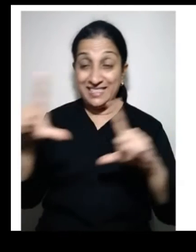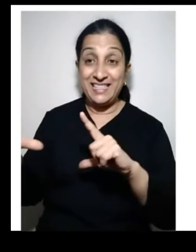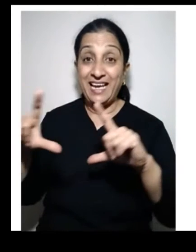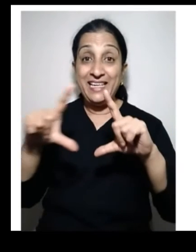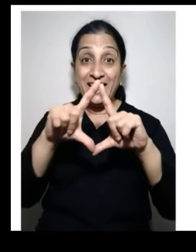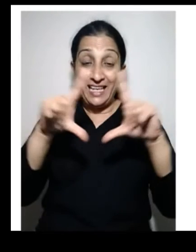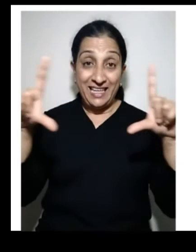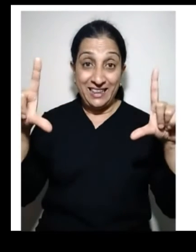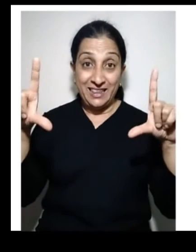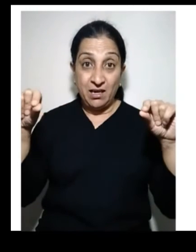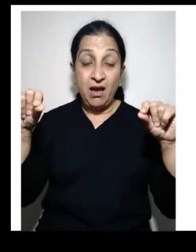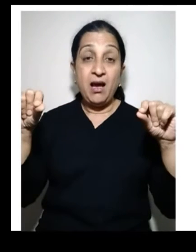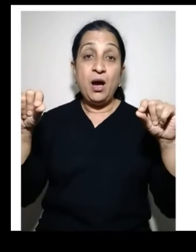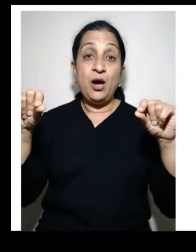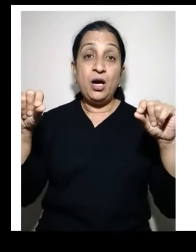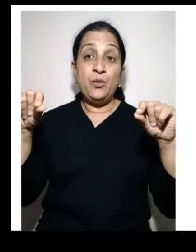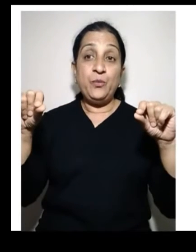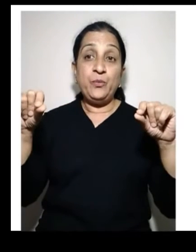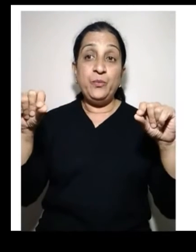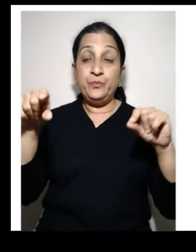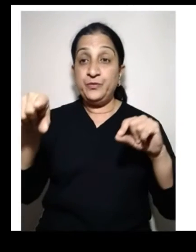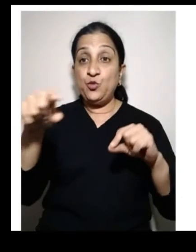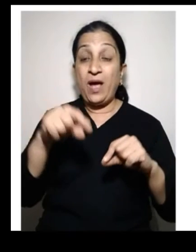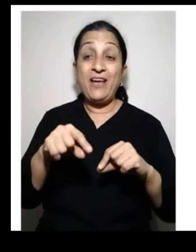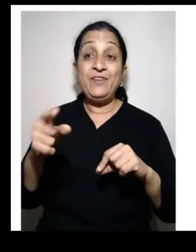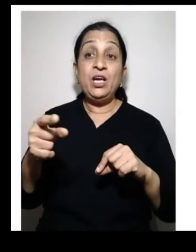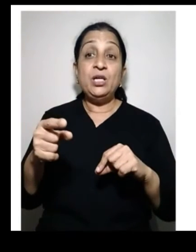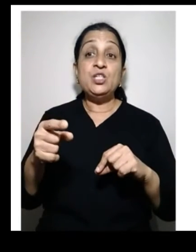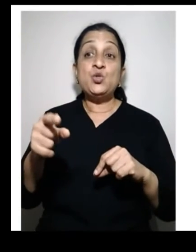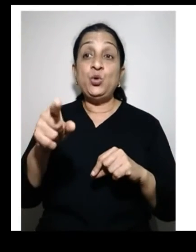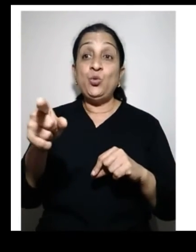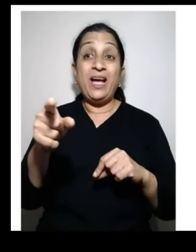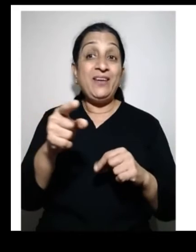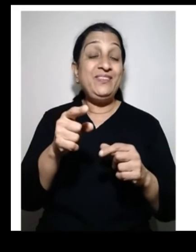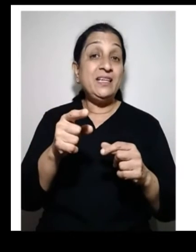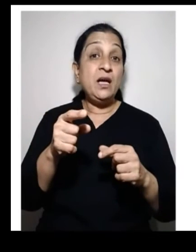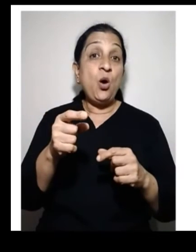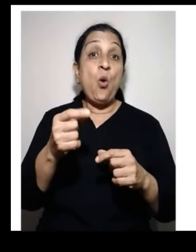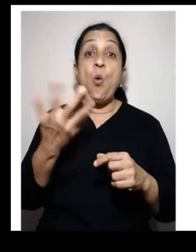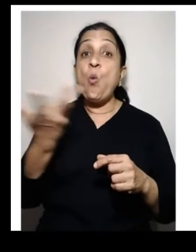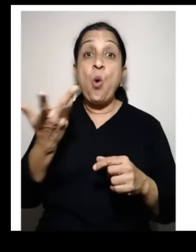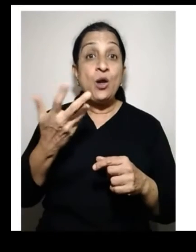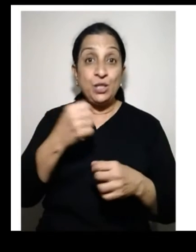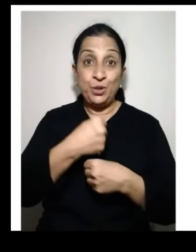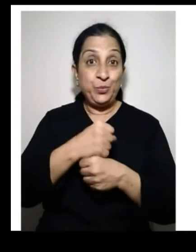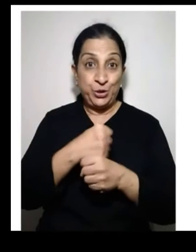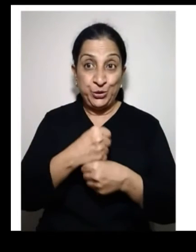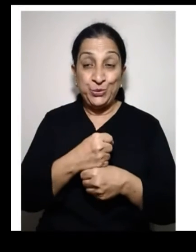So, now, if you see in this slide, you have a table where it is explained.